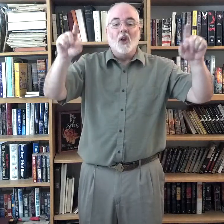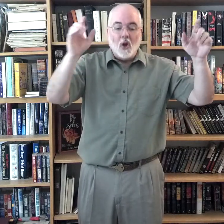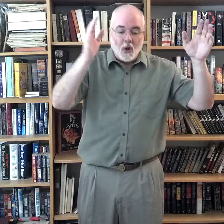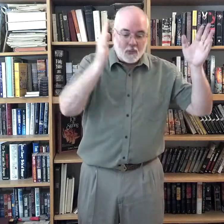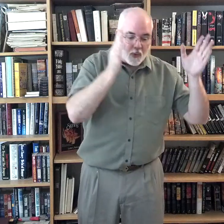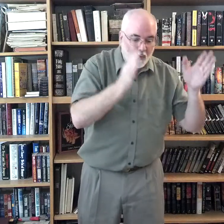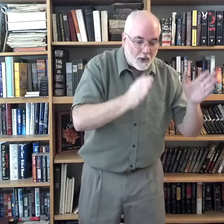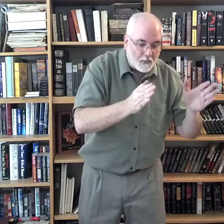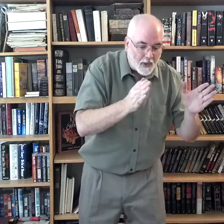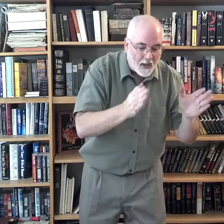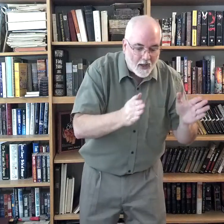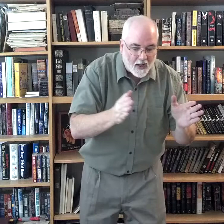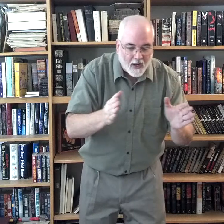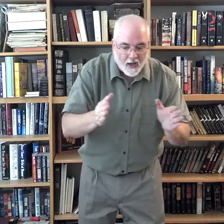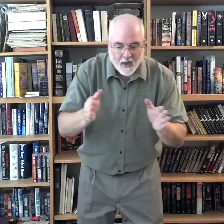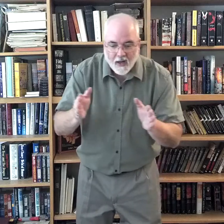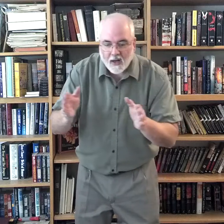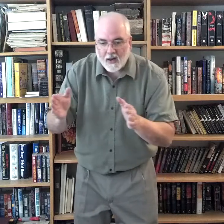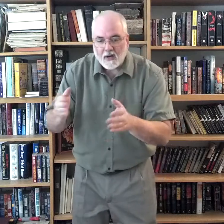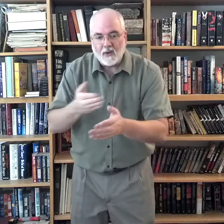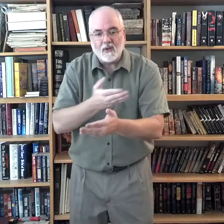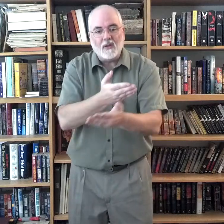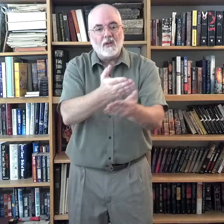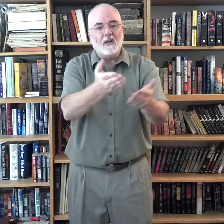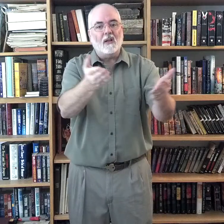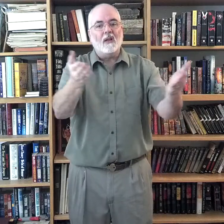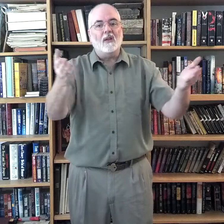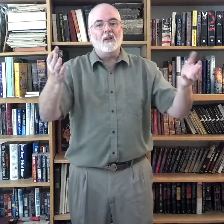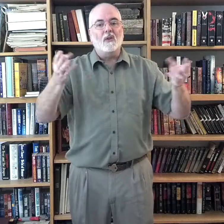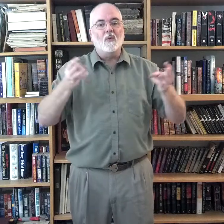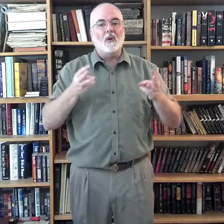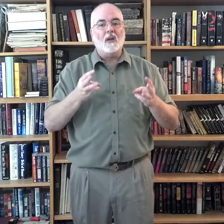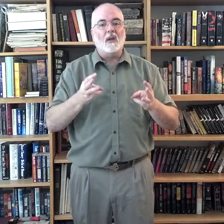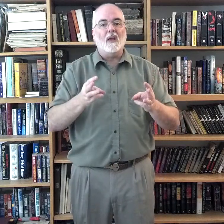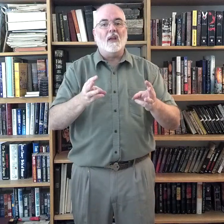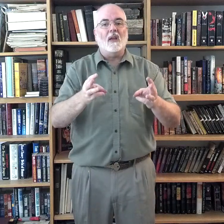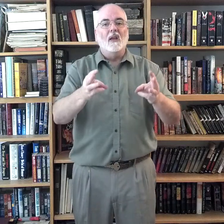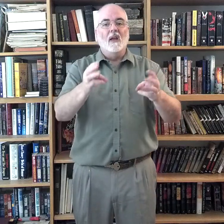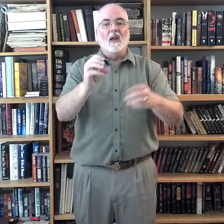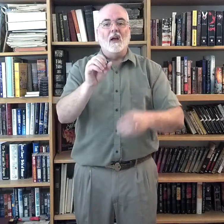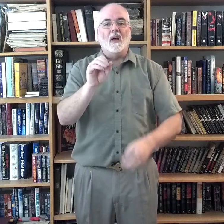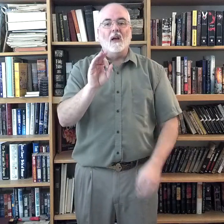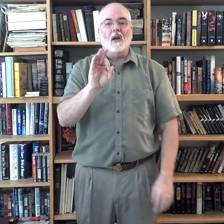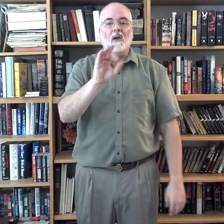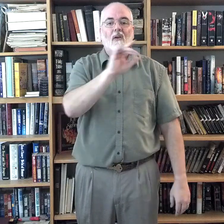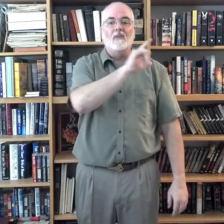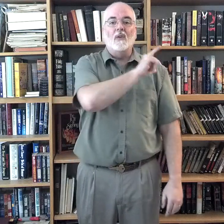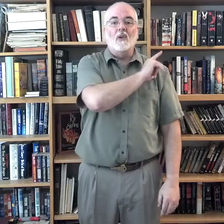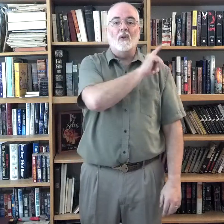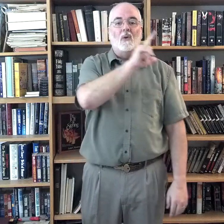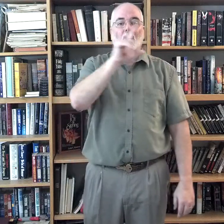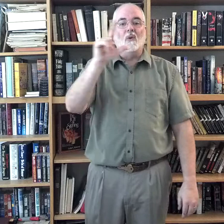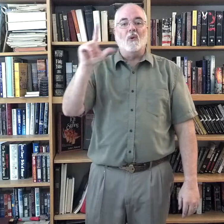prepare ye the way of the Lord.